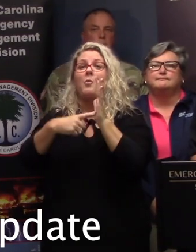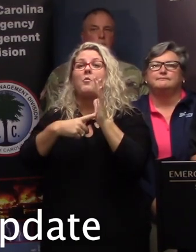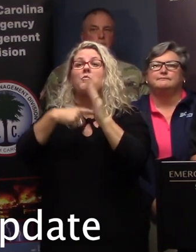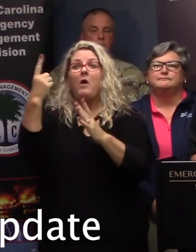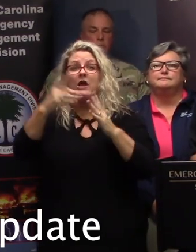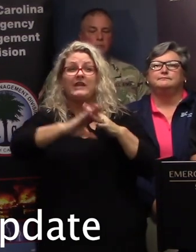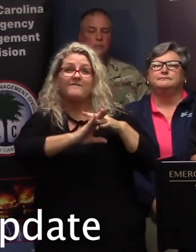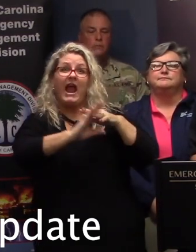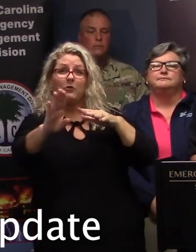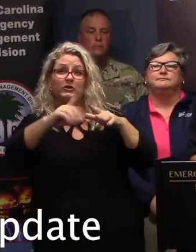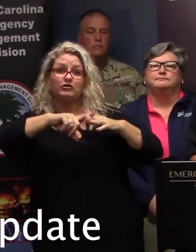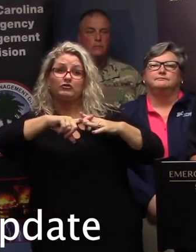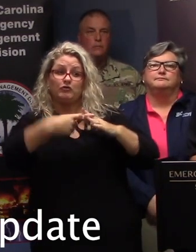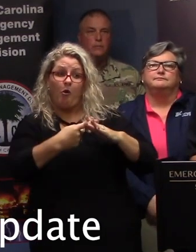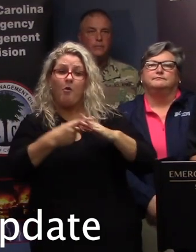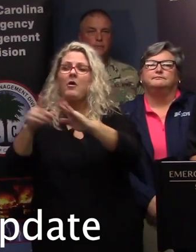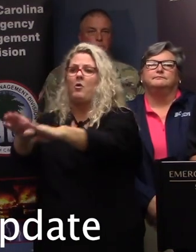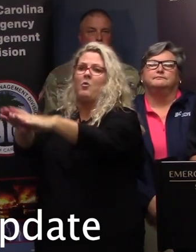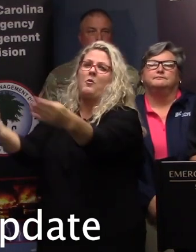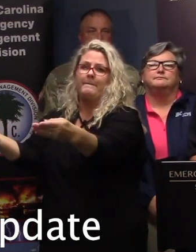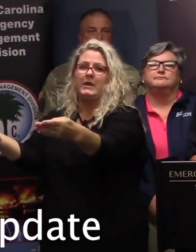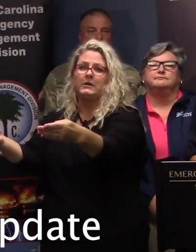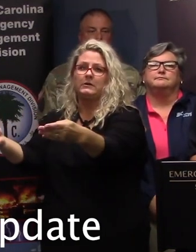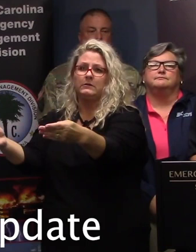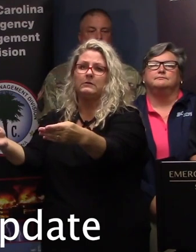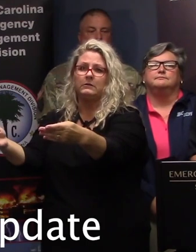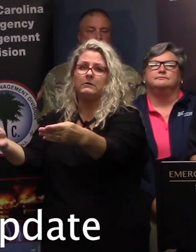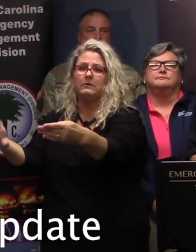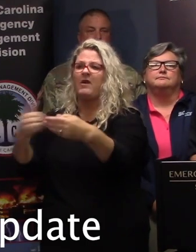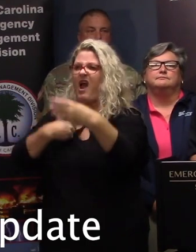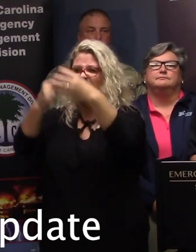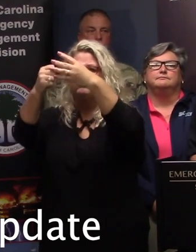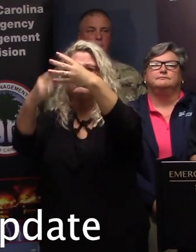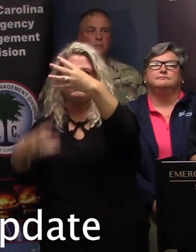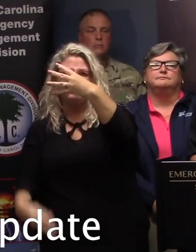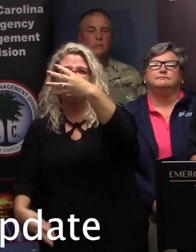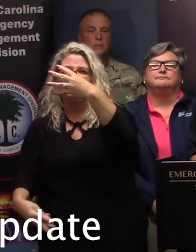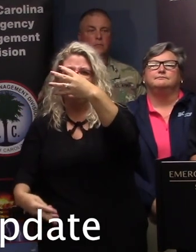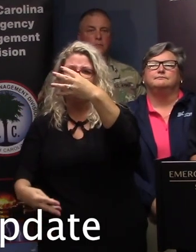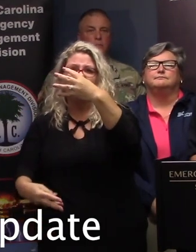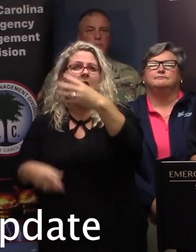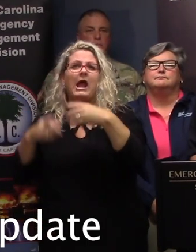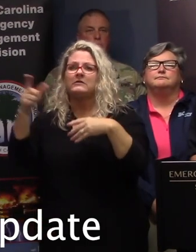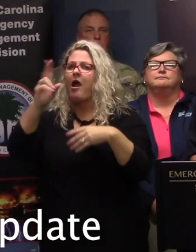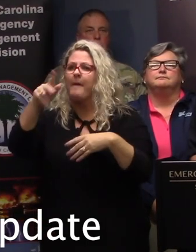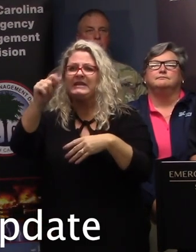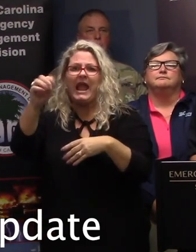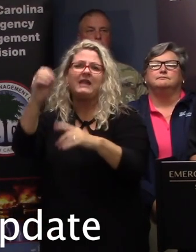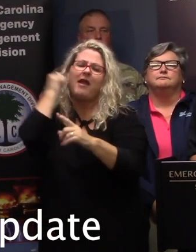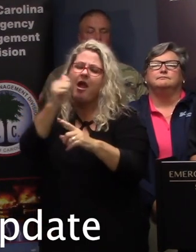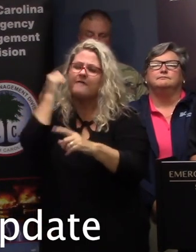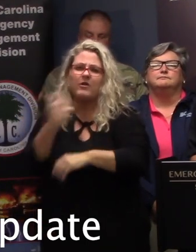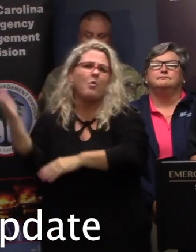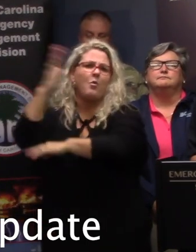begins, and that, those locations are available with a full list, and that's updated live, also on our website at